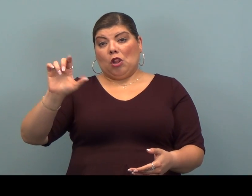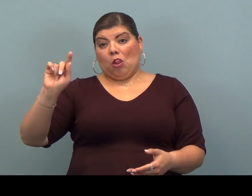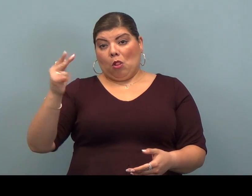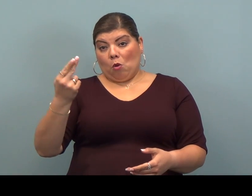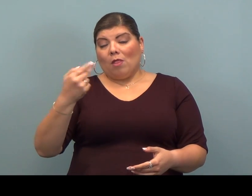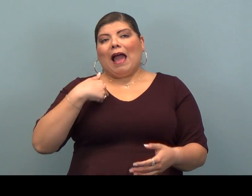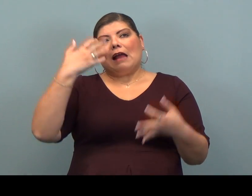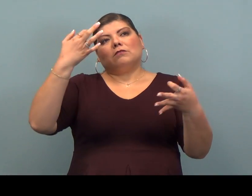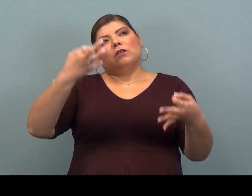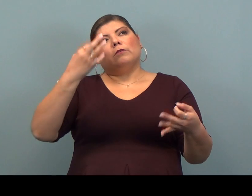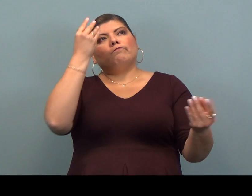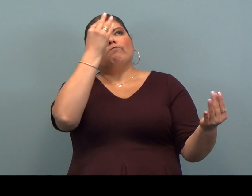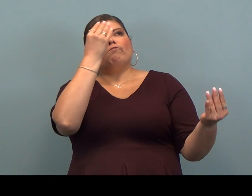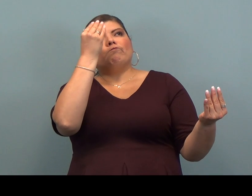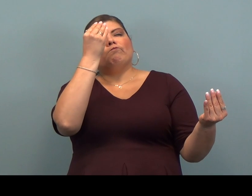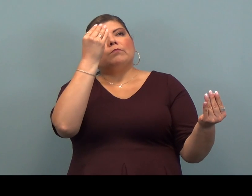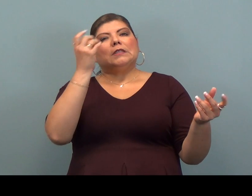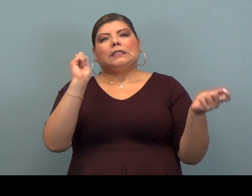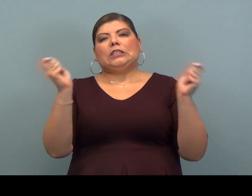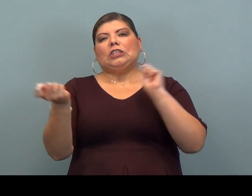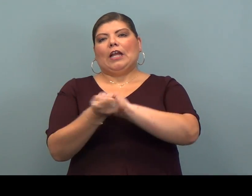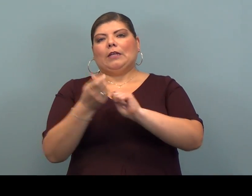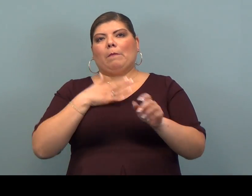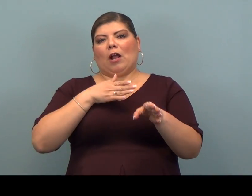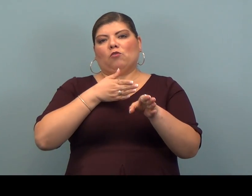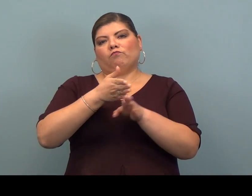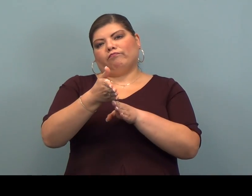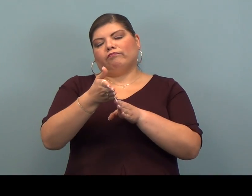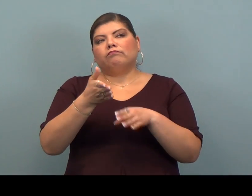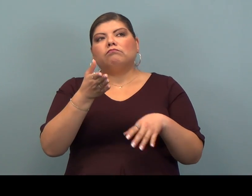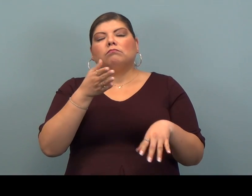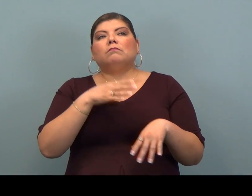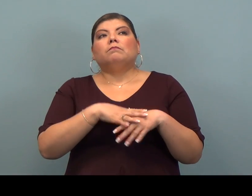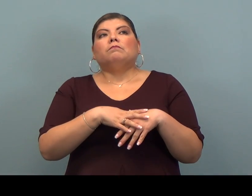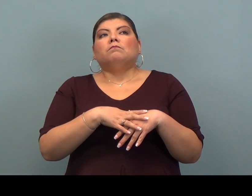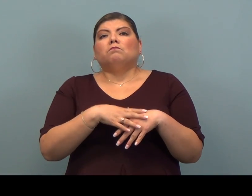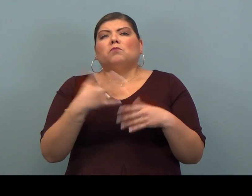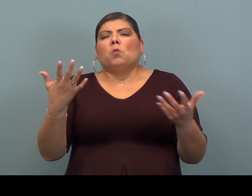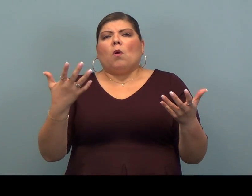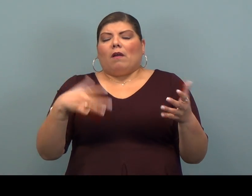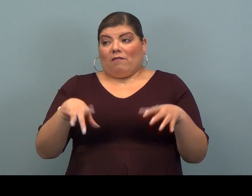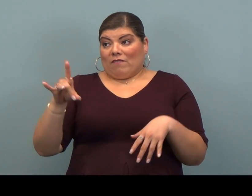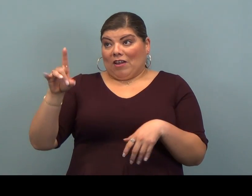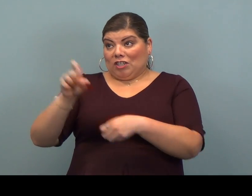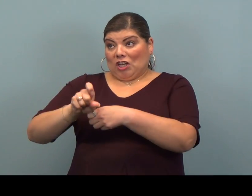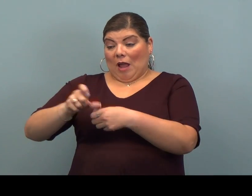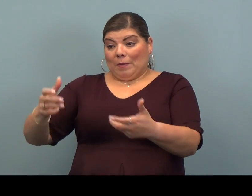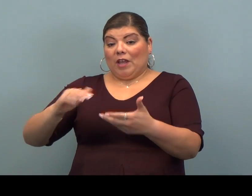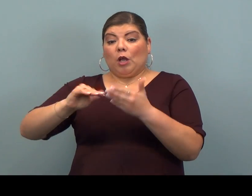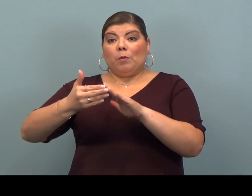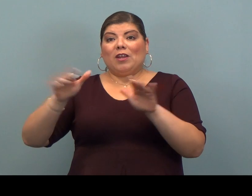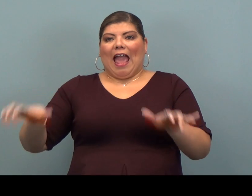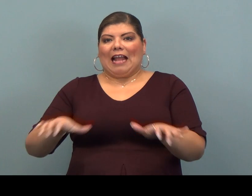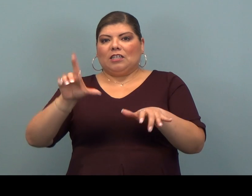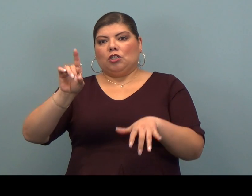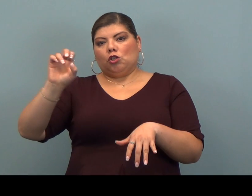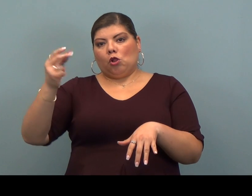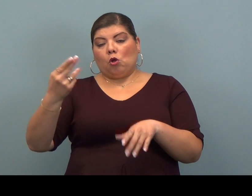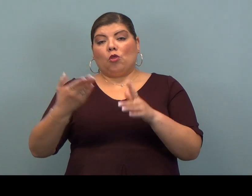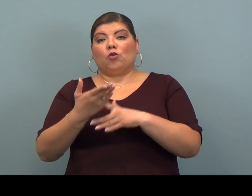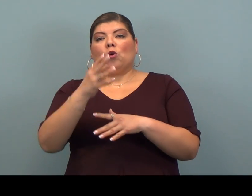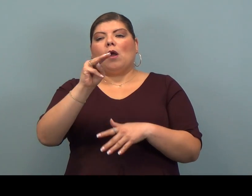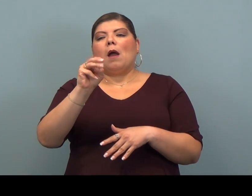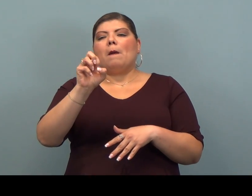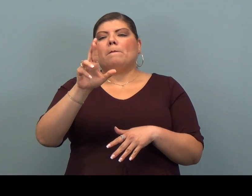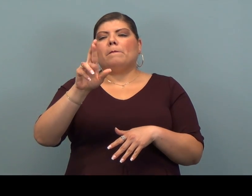Duluth, I started thinking about making a change in my career and I found a job here at Community Action Duluth